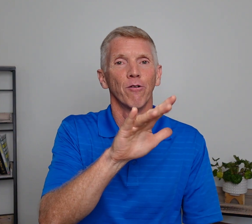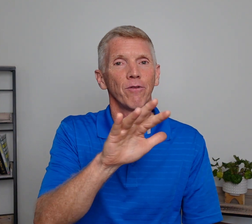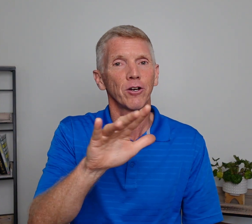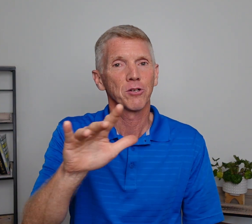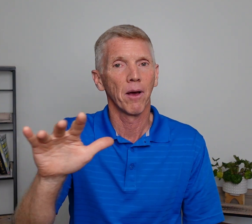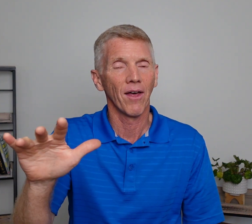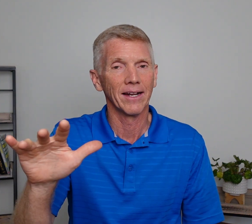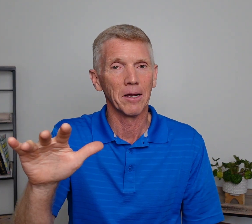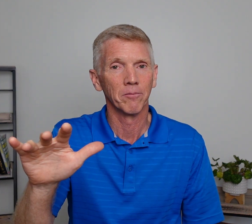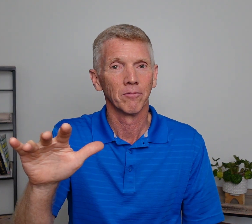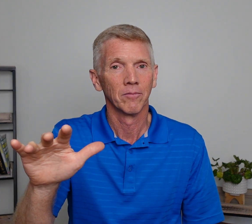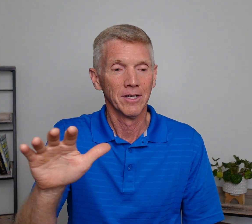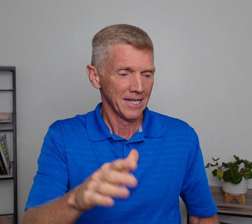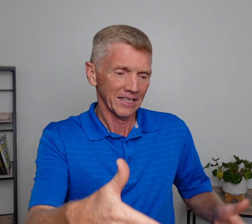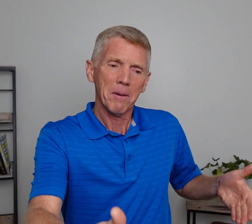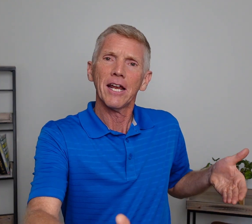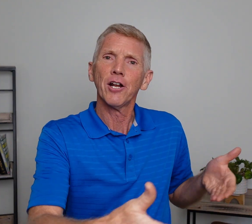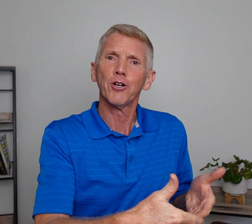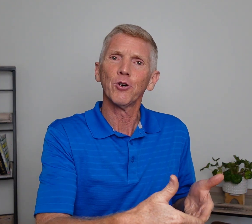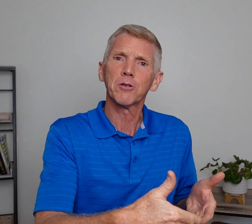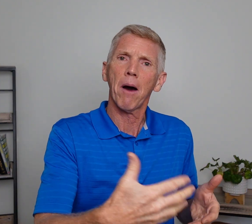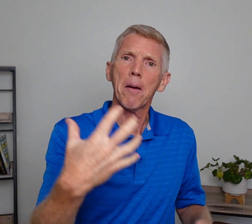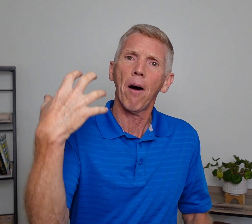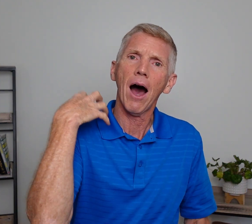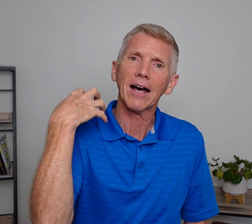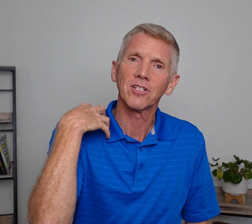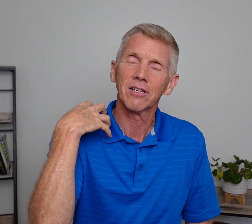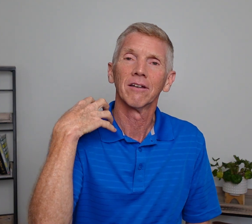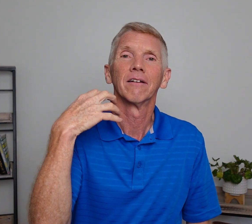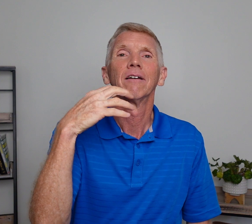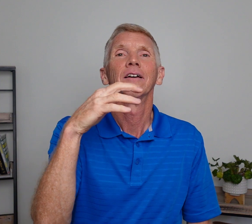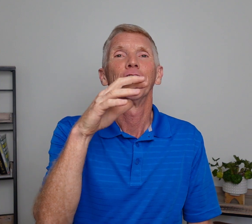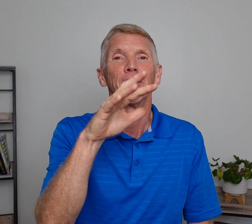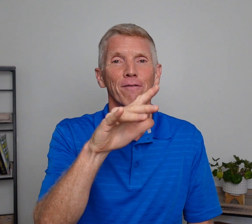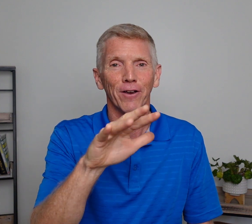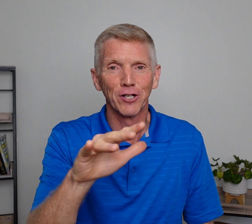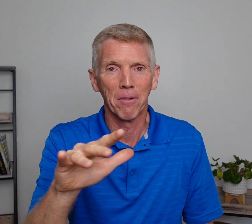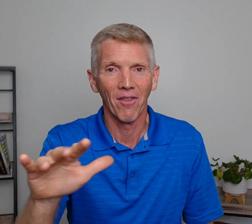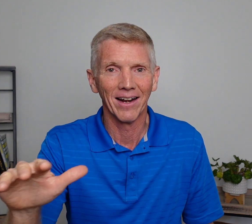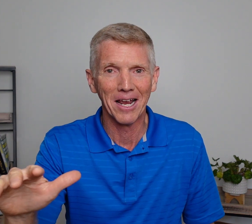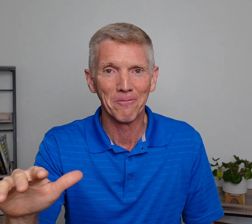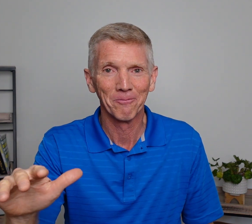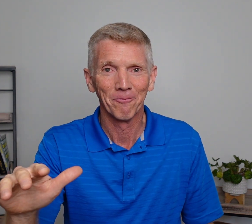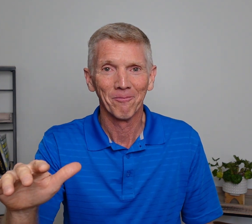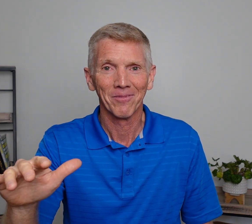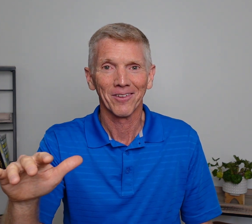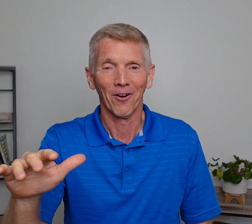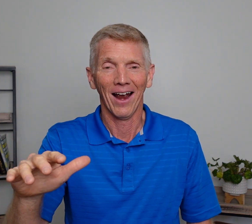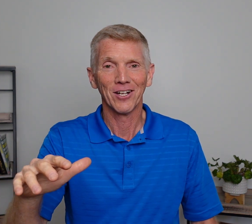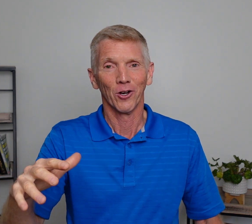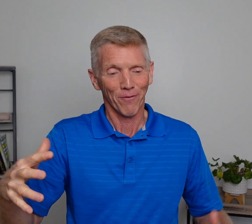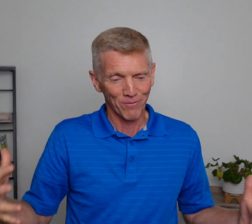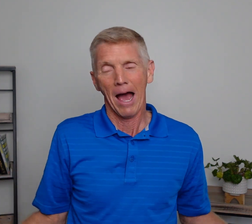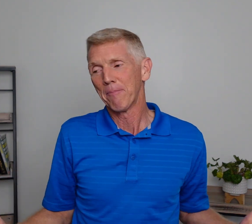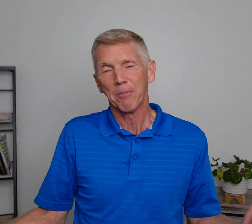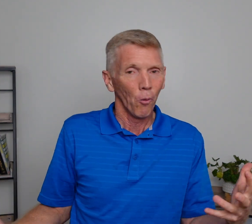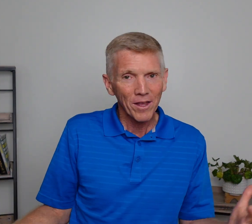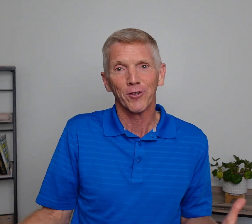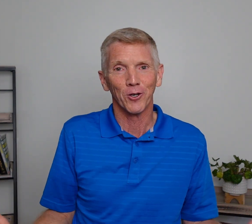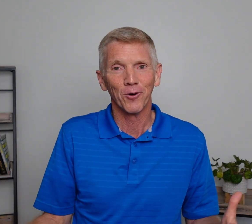to fingerspell that name. Let me introduce my boss. You're going to fingerspell that name. All right? So if you've got people with you,